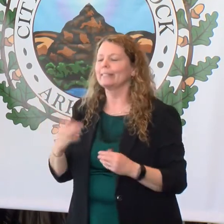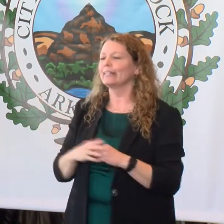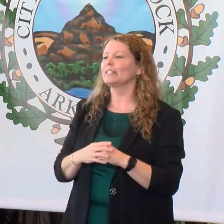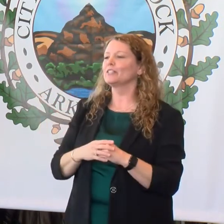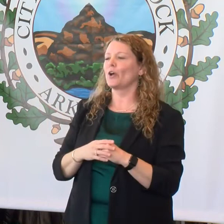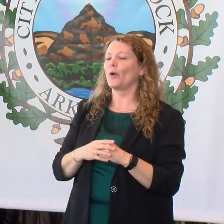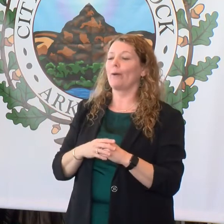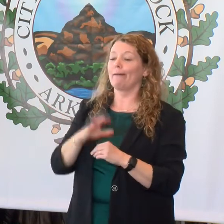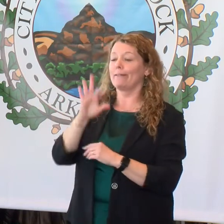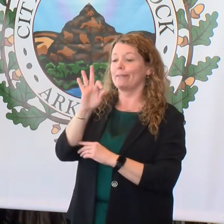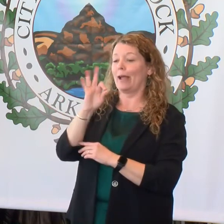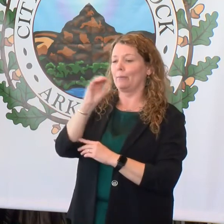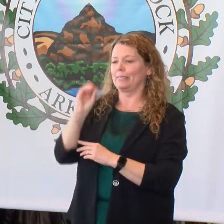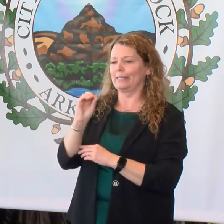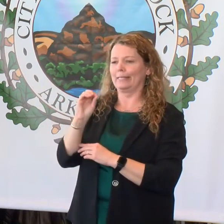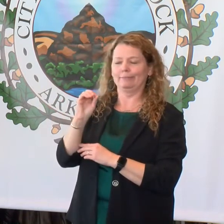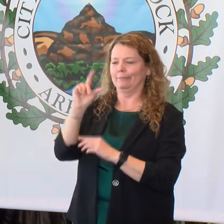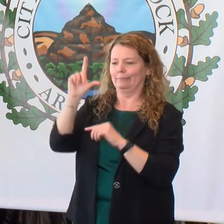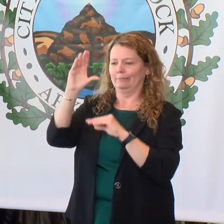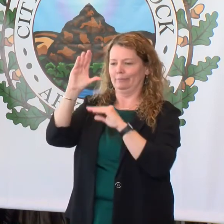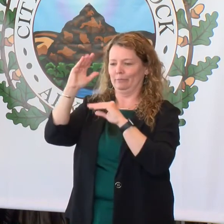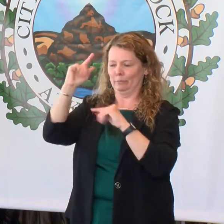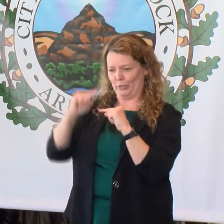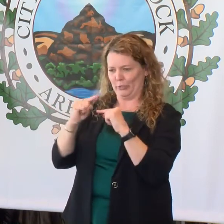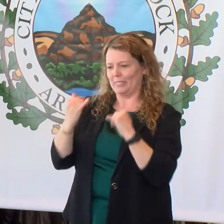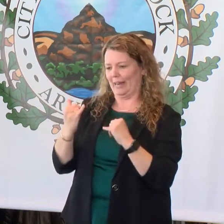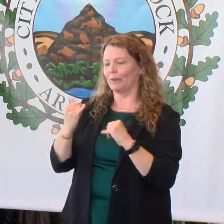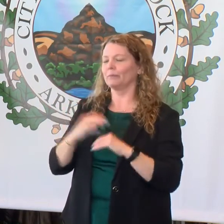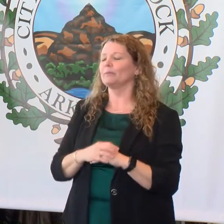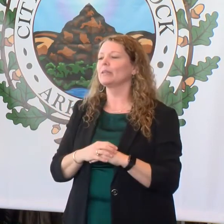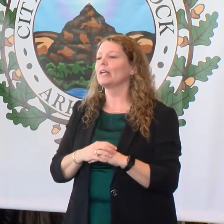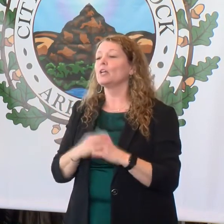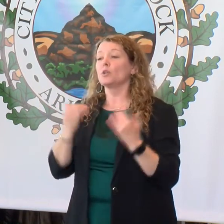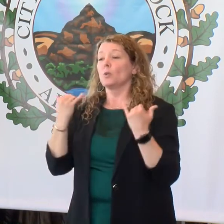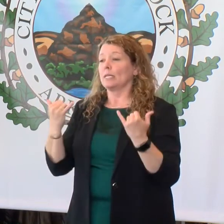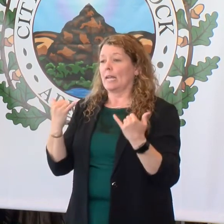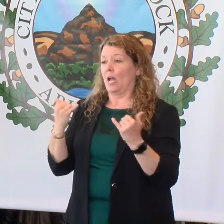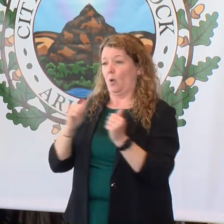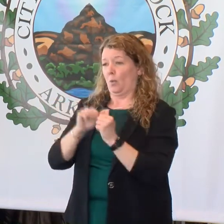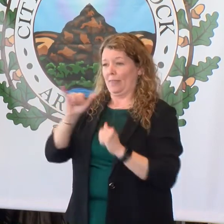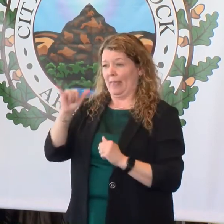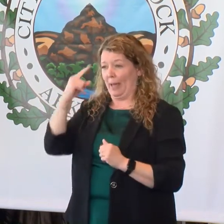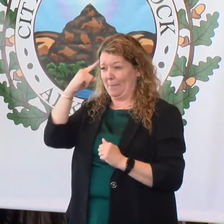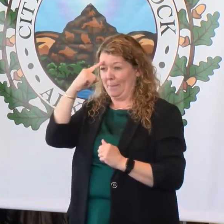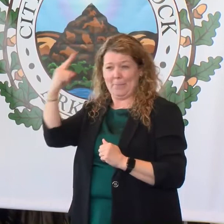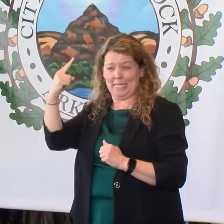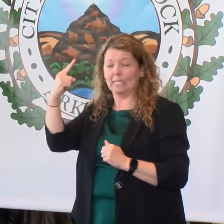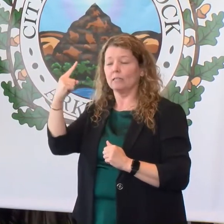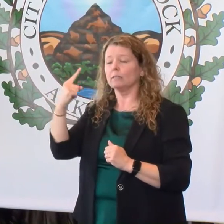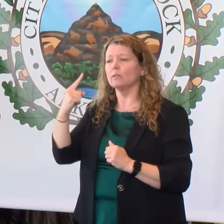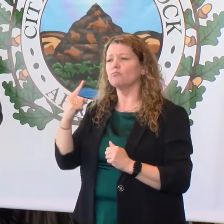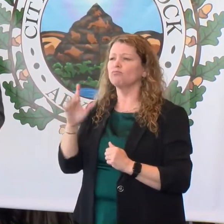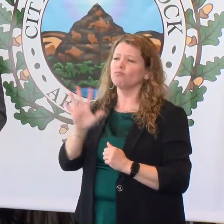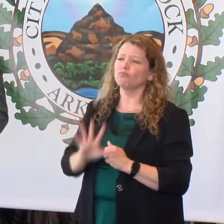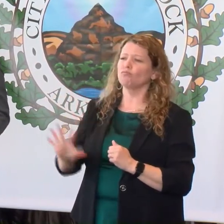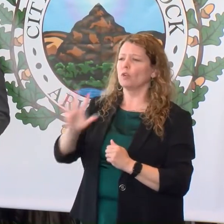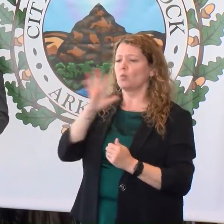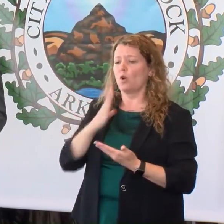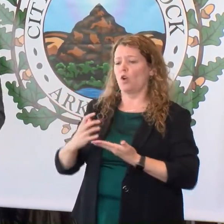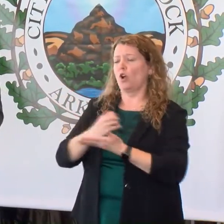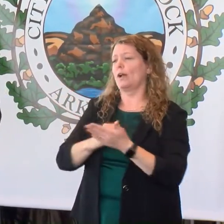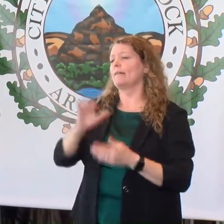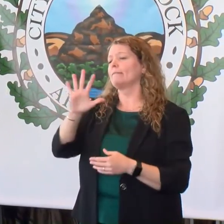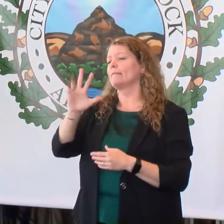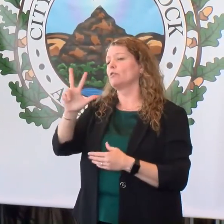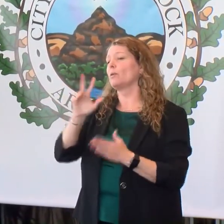9 percent to 9.625 percent. And what we can do with this penny that will accrue somewhere around $53